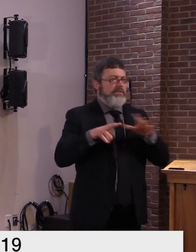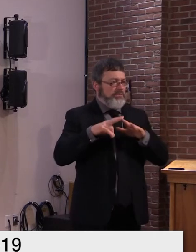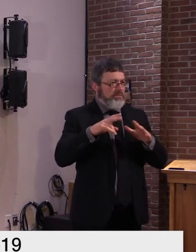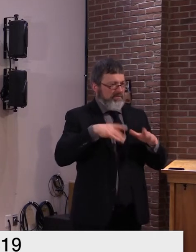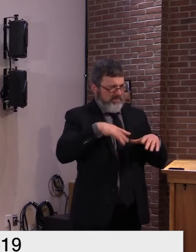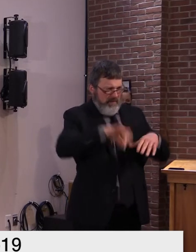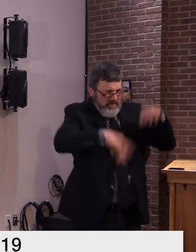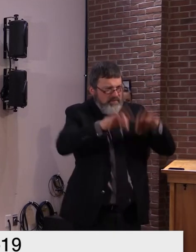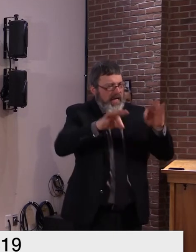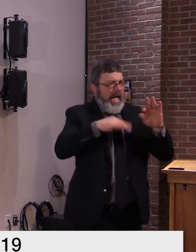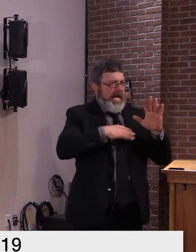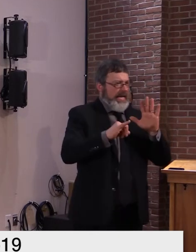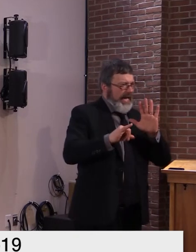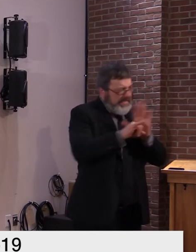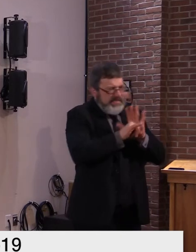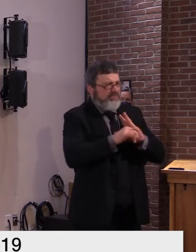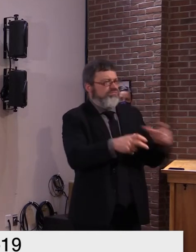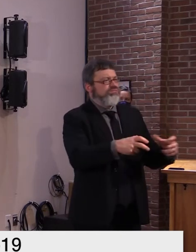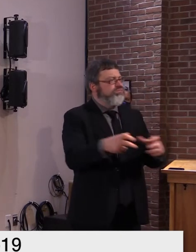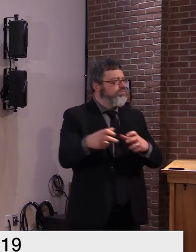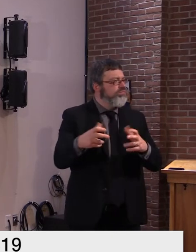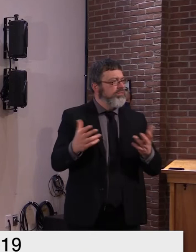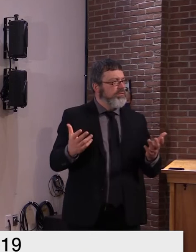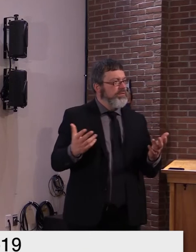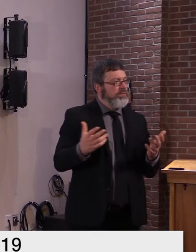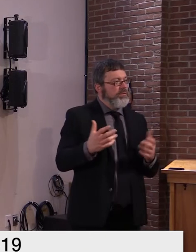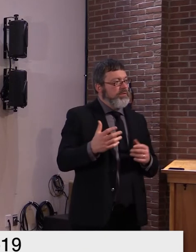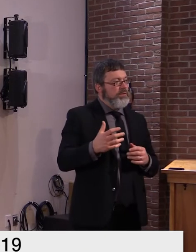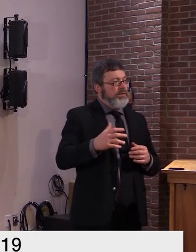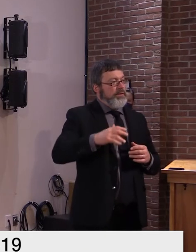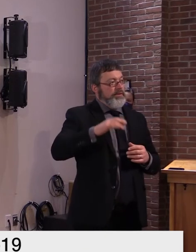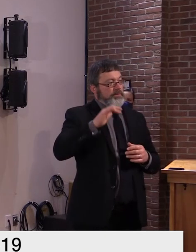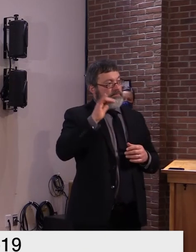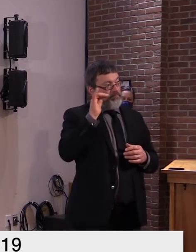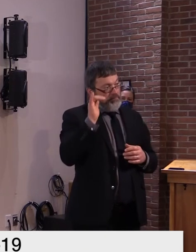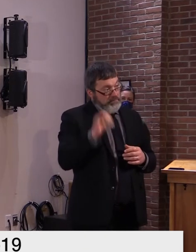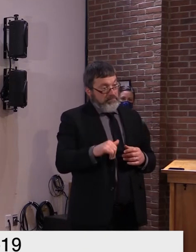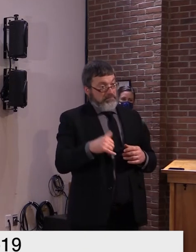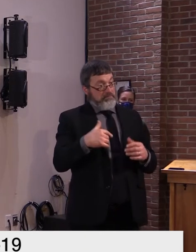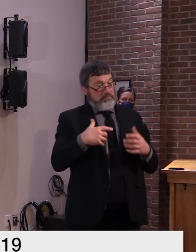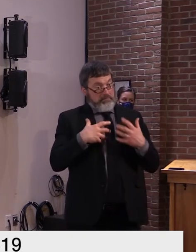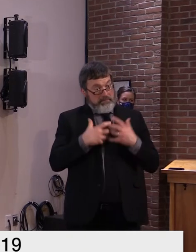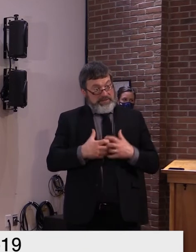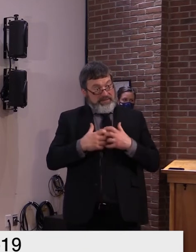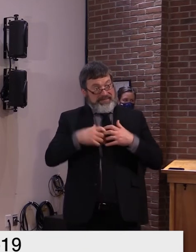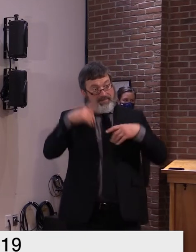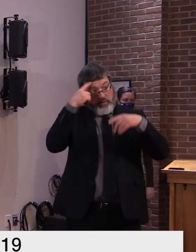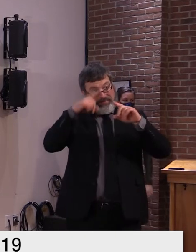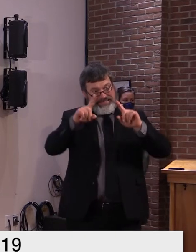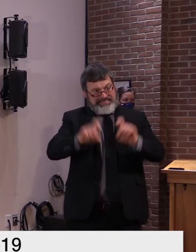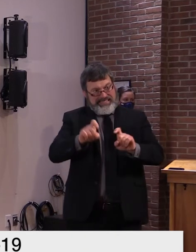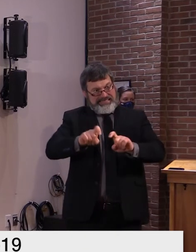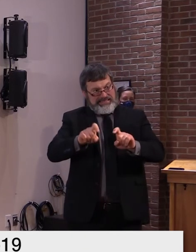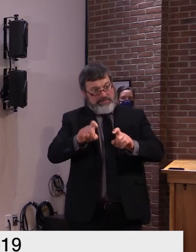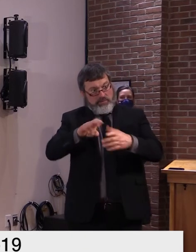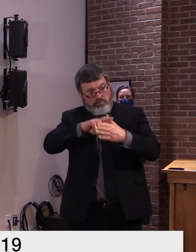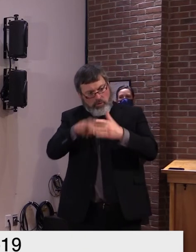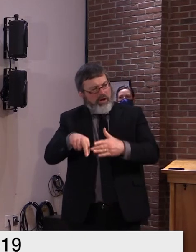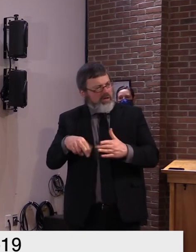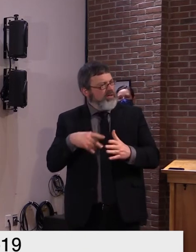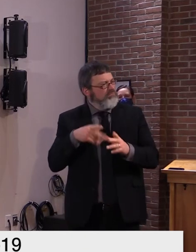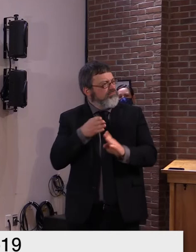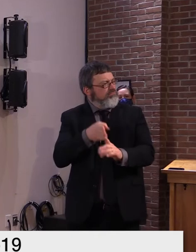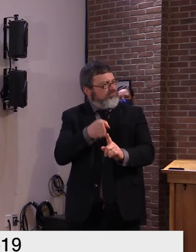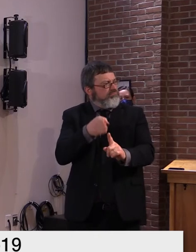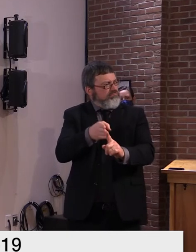using the machine you just referred to. That's one of the platforms in the health department's armamentarium, but